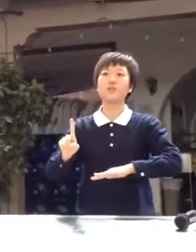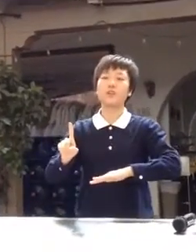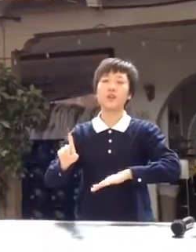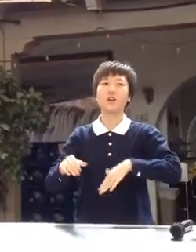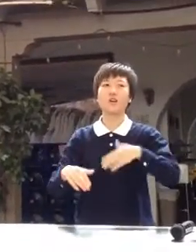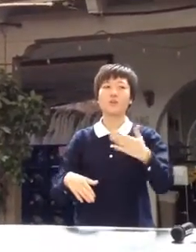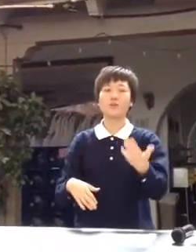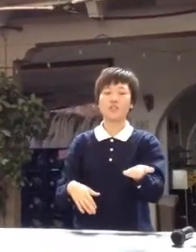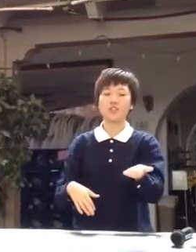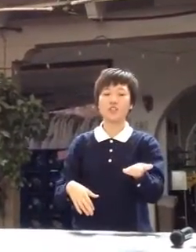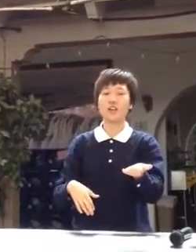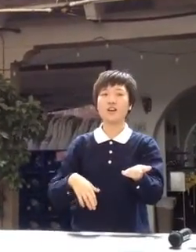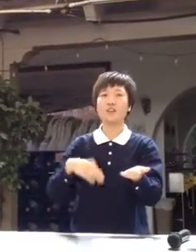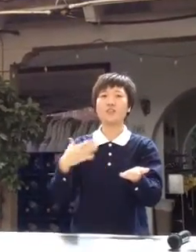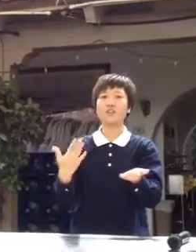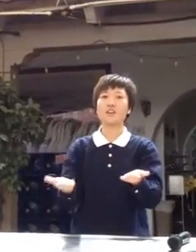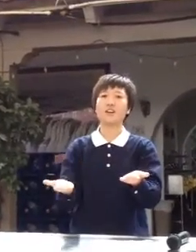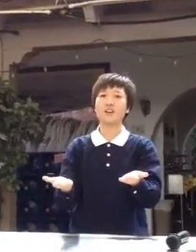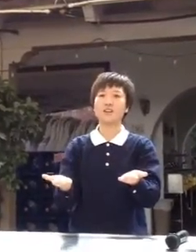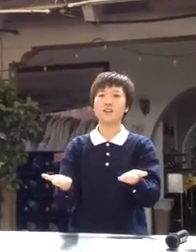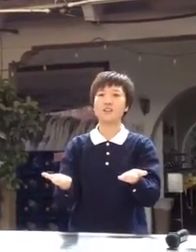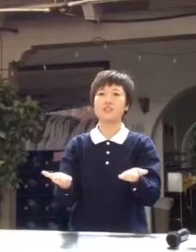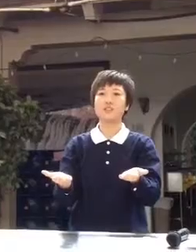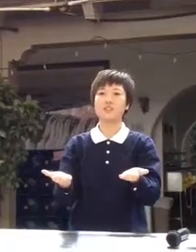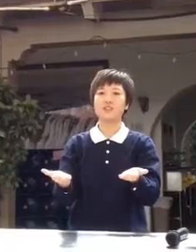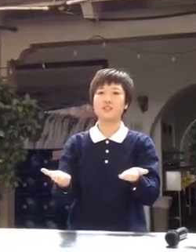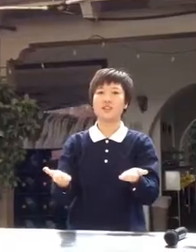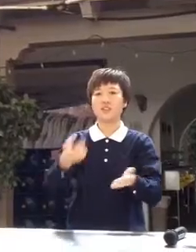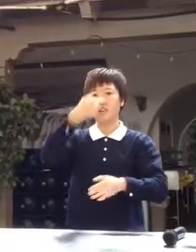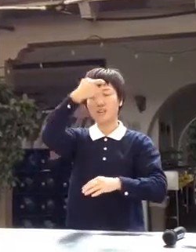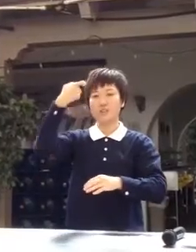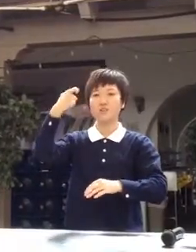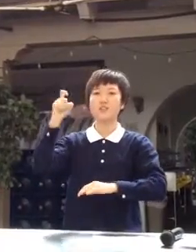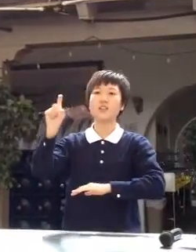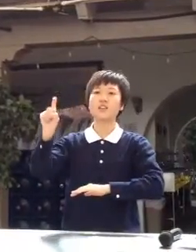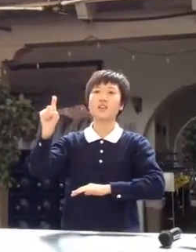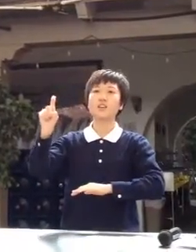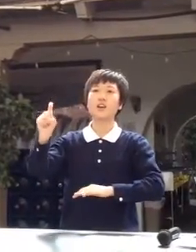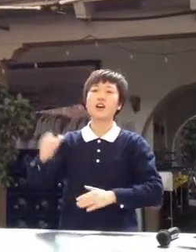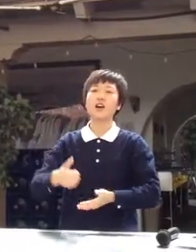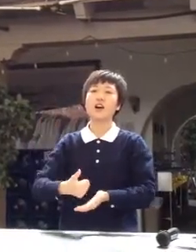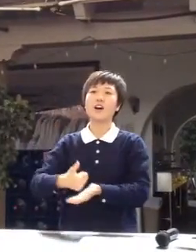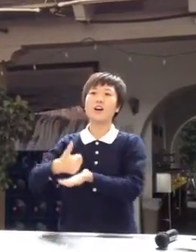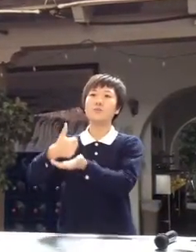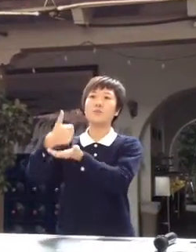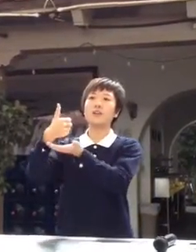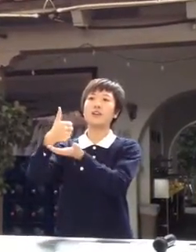reach out to have those who I see new, unhappiness.